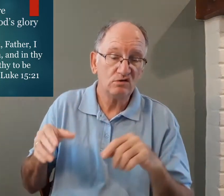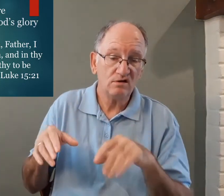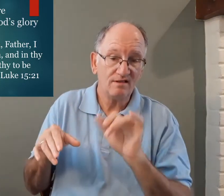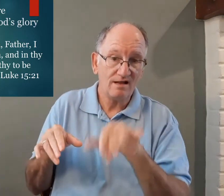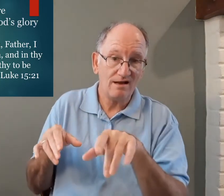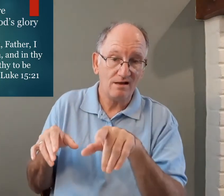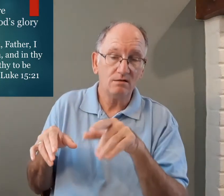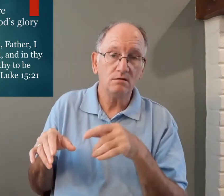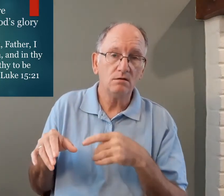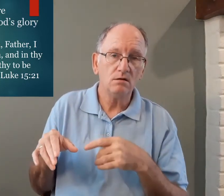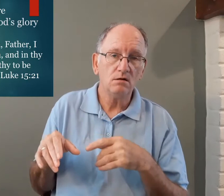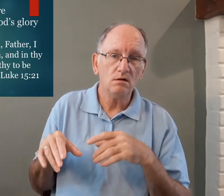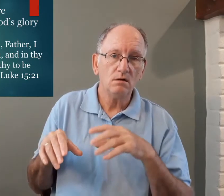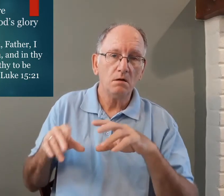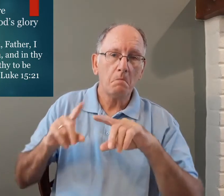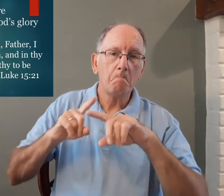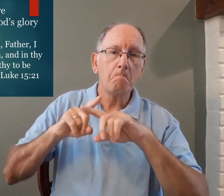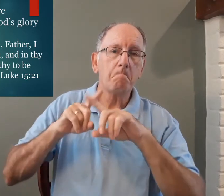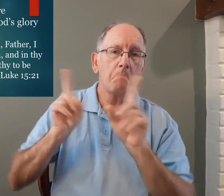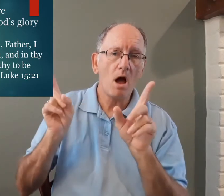so I'm going to add to this verse